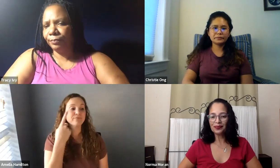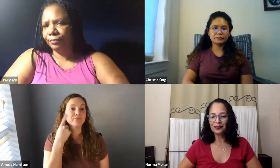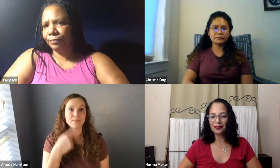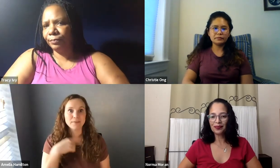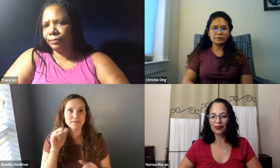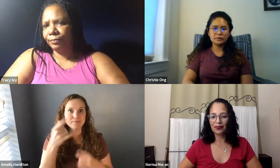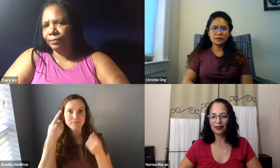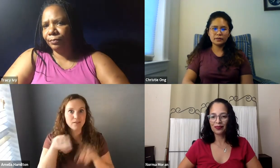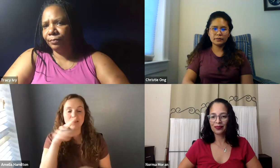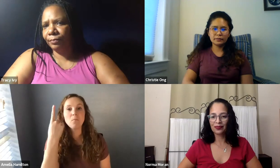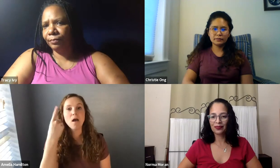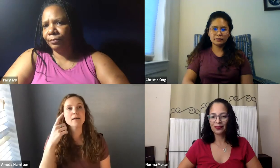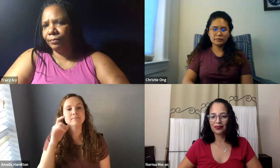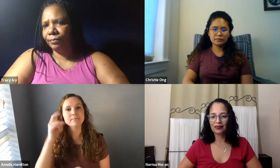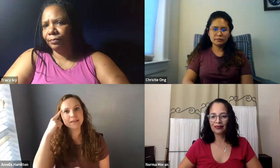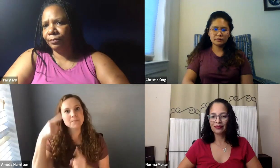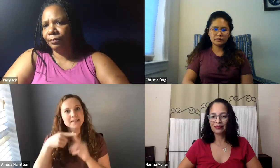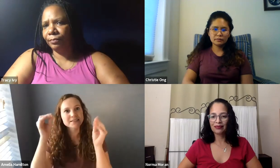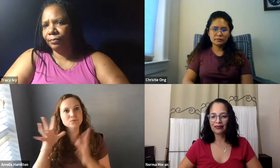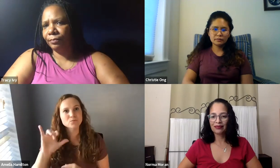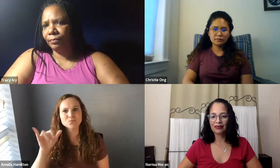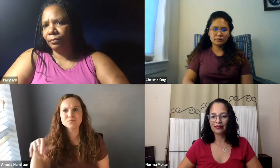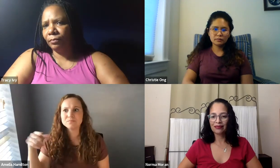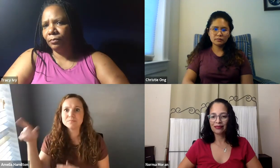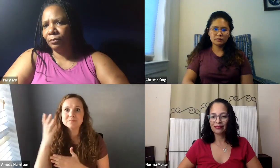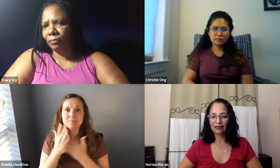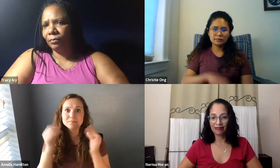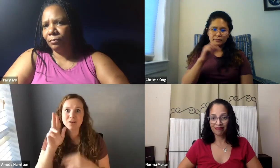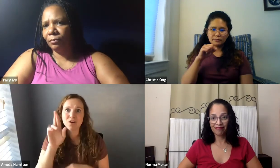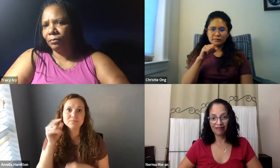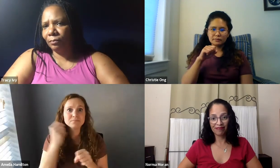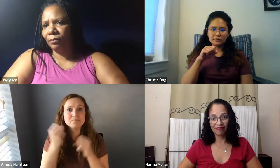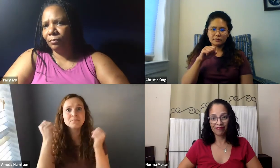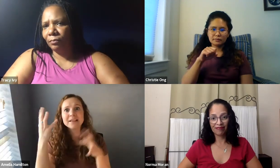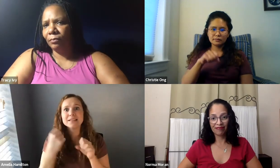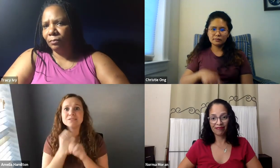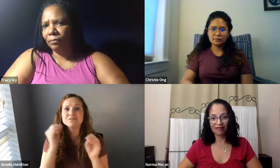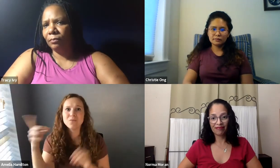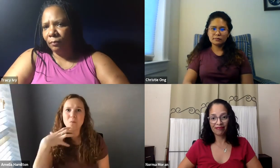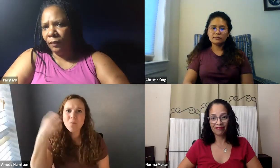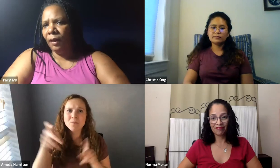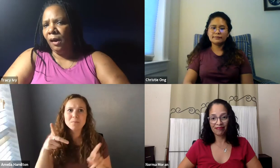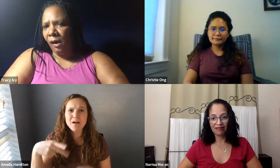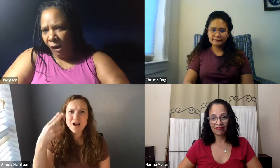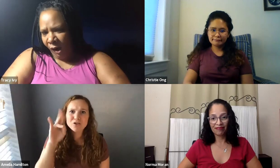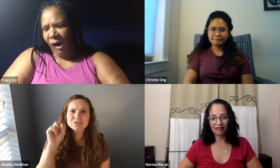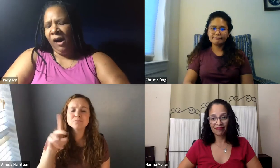Amelia is saying, yes, absolutely. I agree with all of you. I do think also for the instructors. I mean, many of them